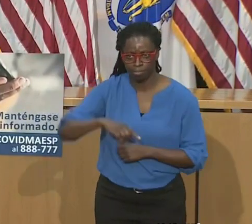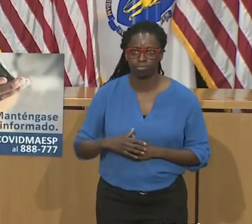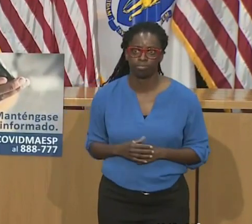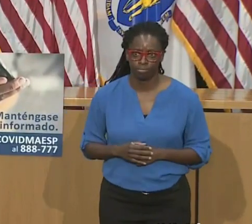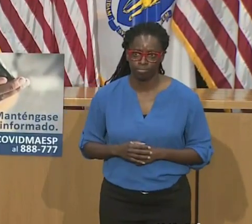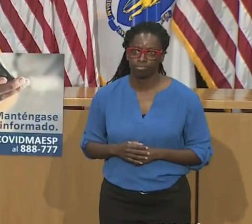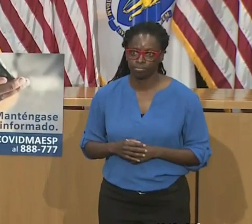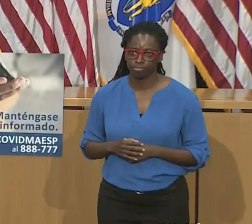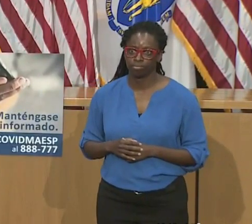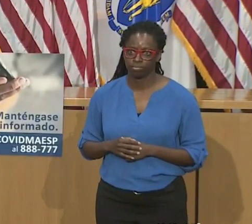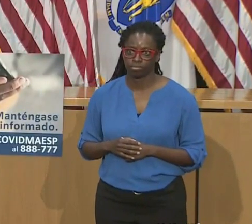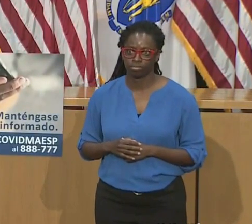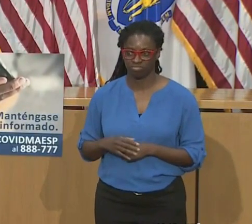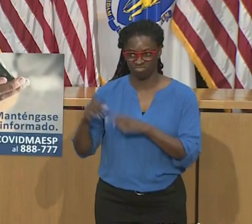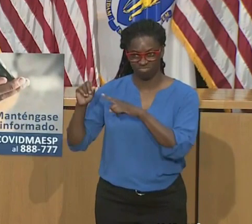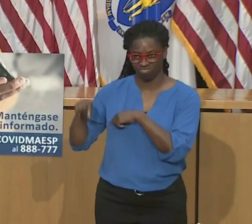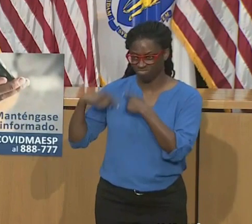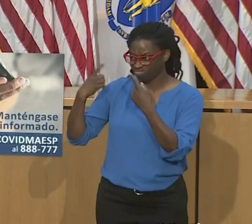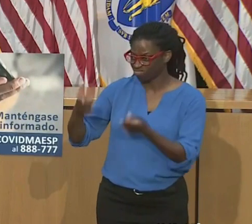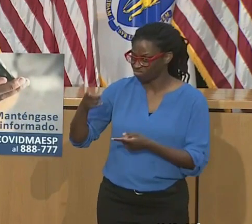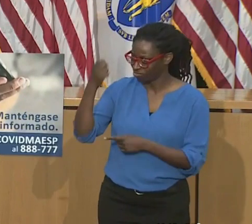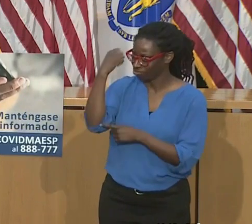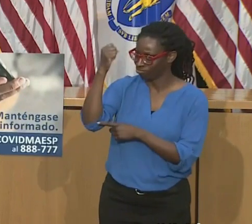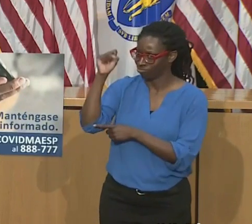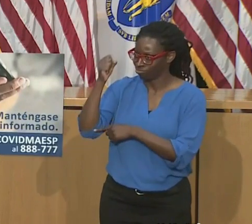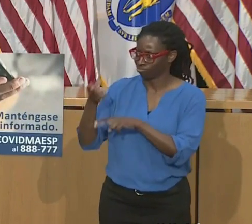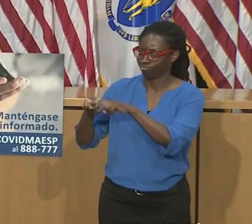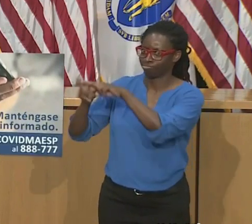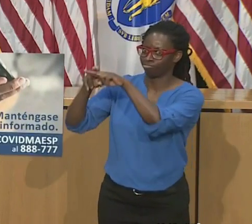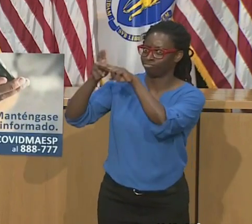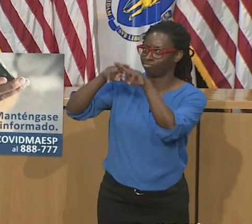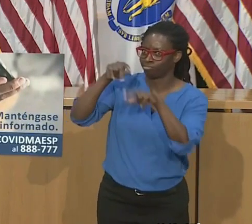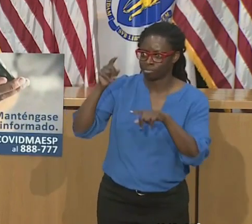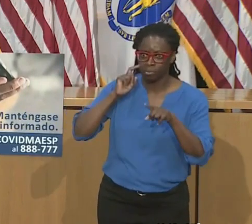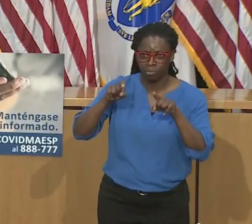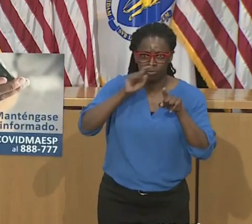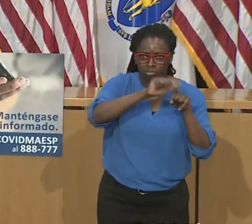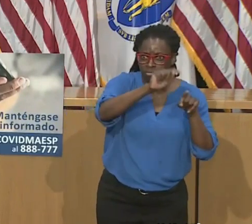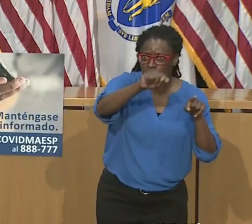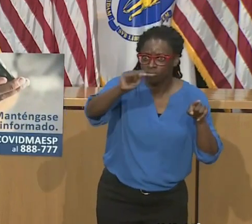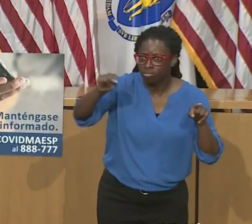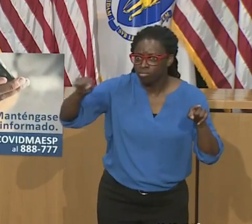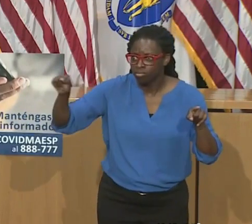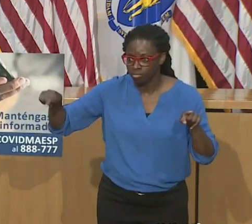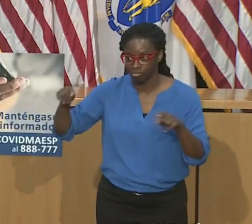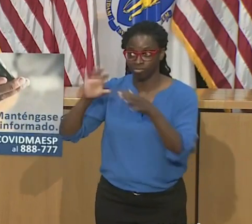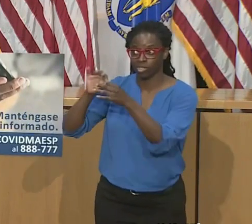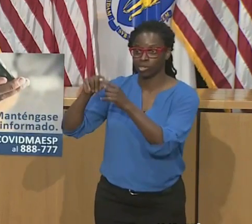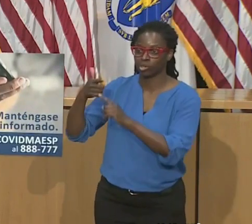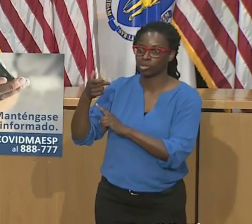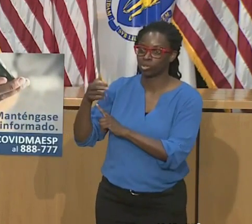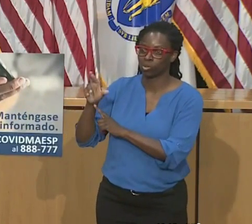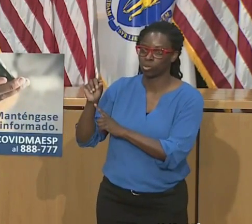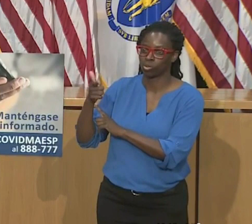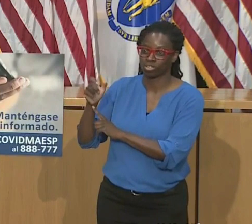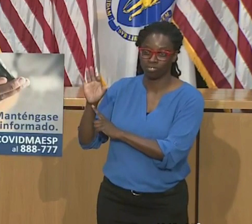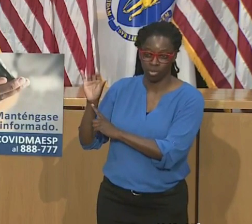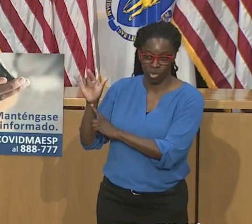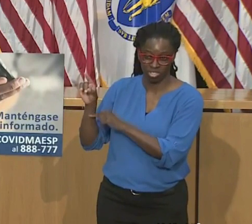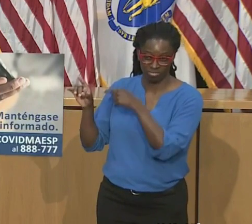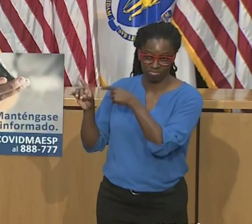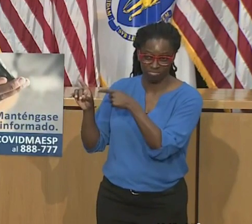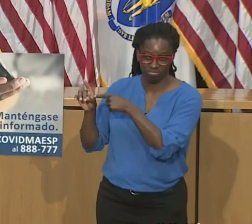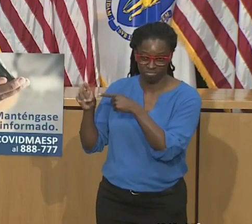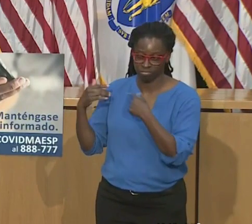several weeks to exercise their First Amendment rights in the wake of the George Floyd murder. These gatherings are coinciding with